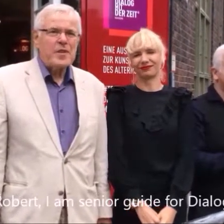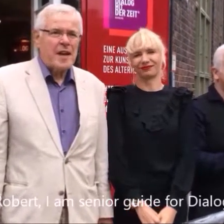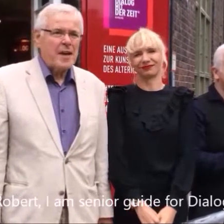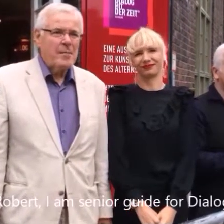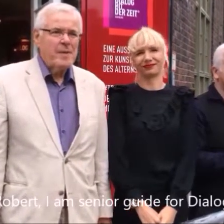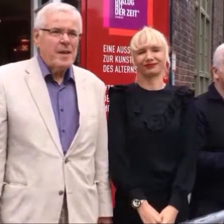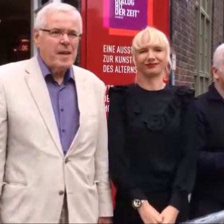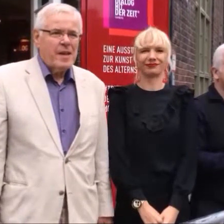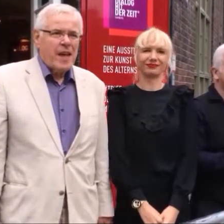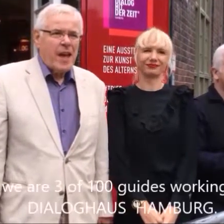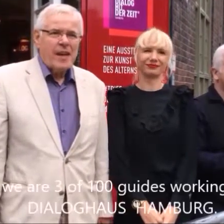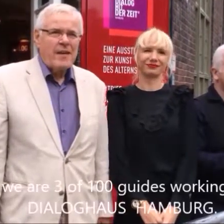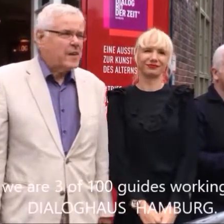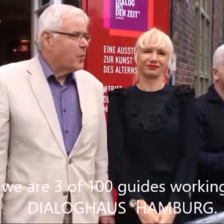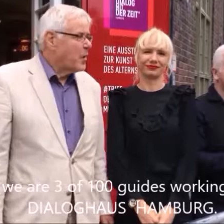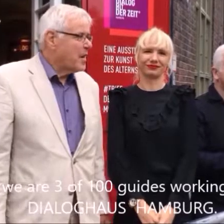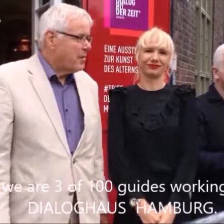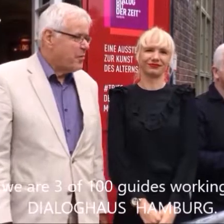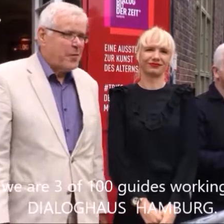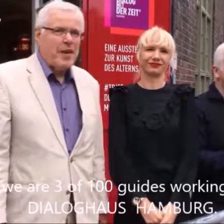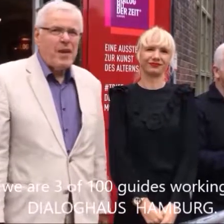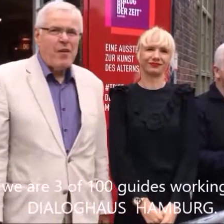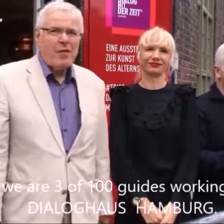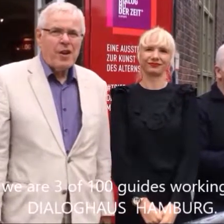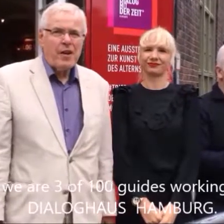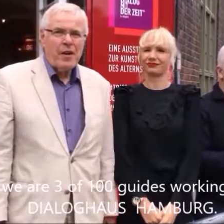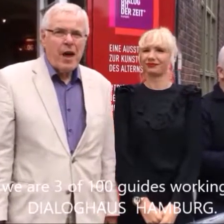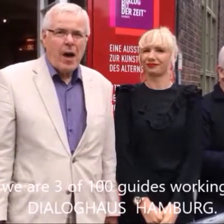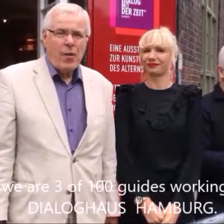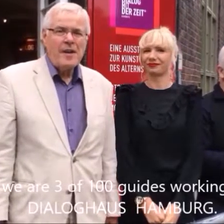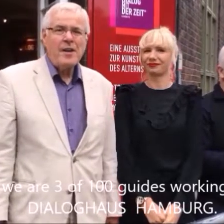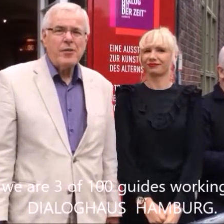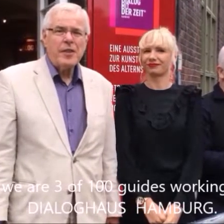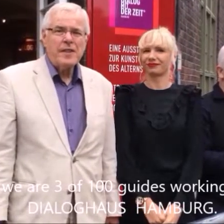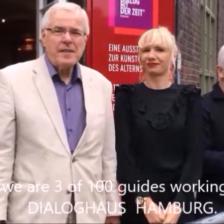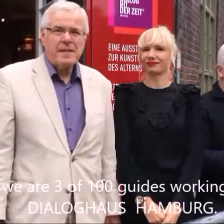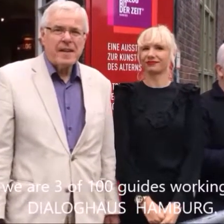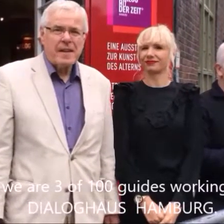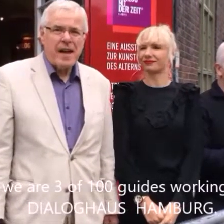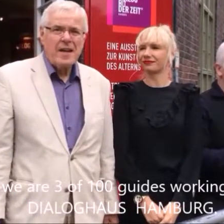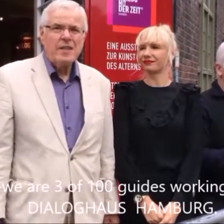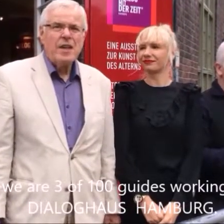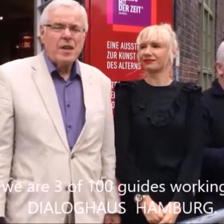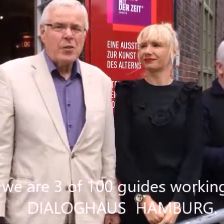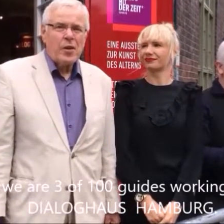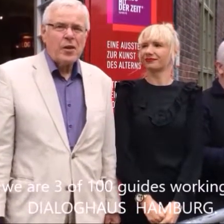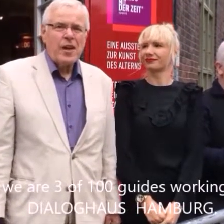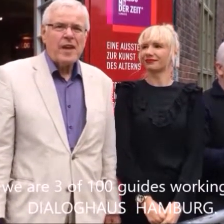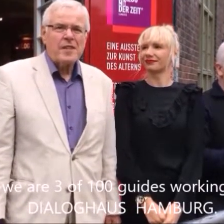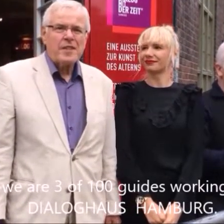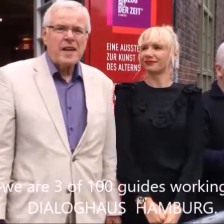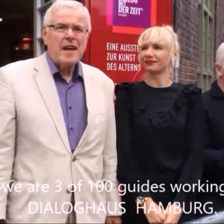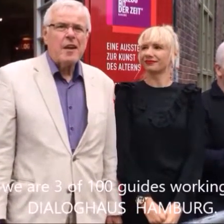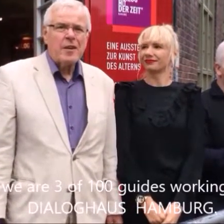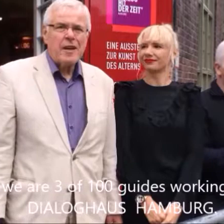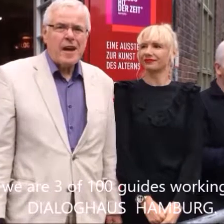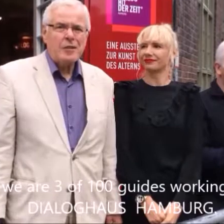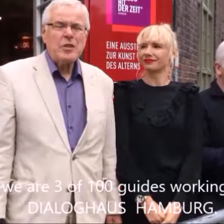with Time. And we are three of our 100 guides working at the Dialogue House